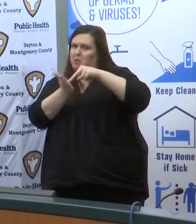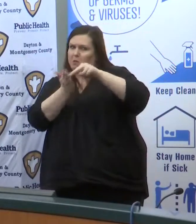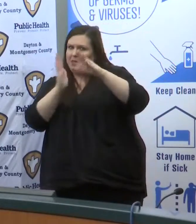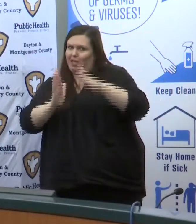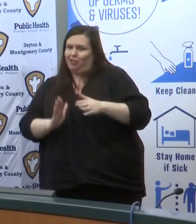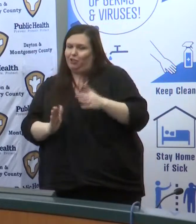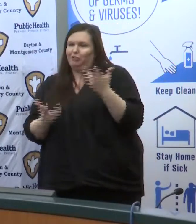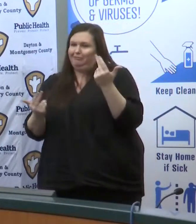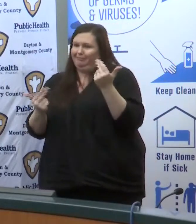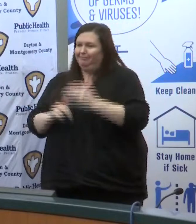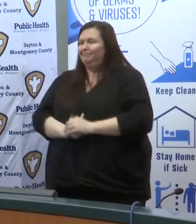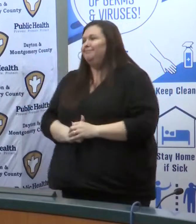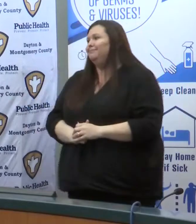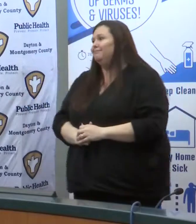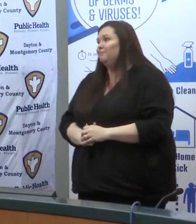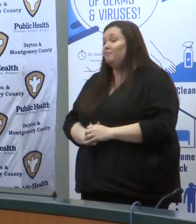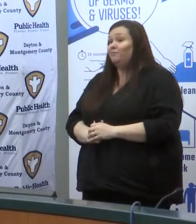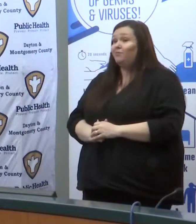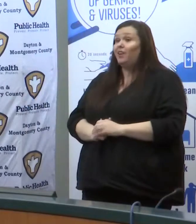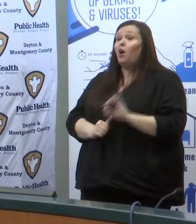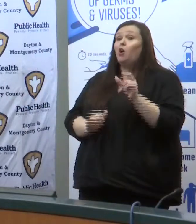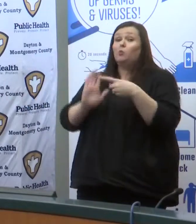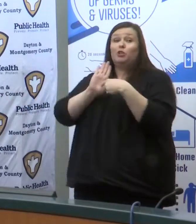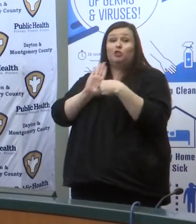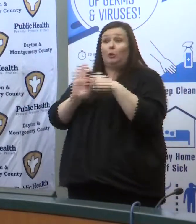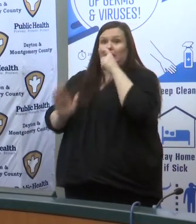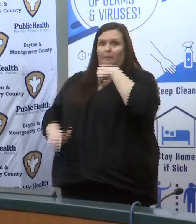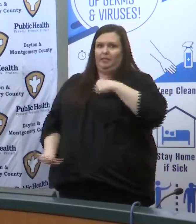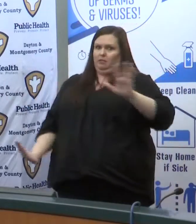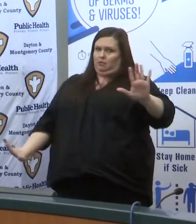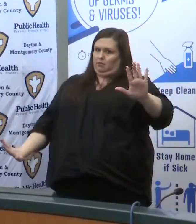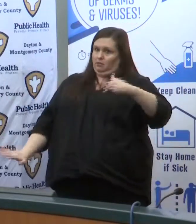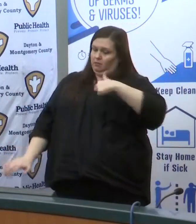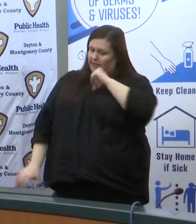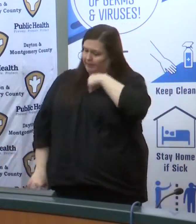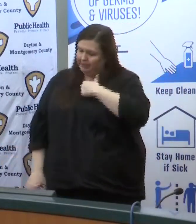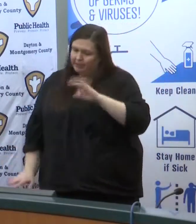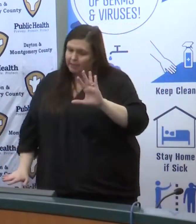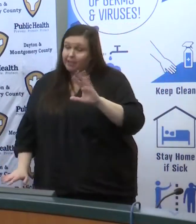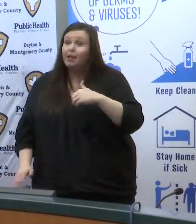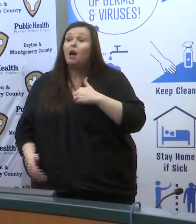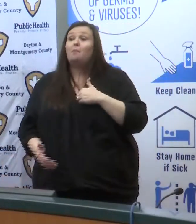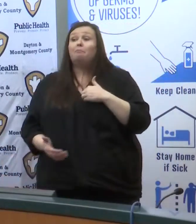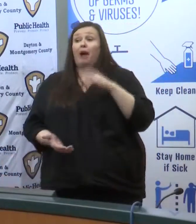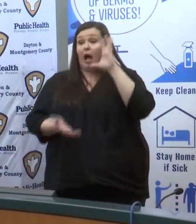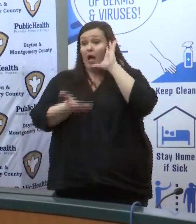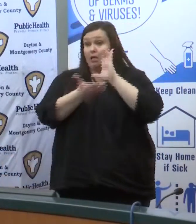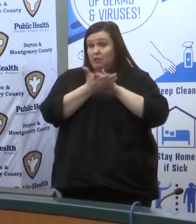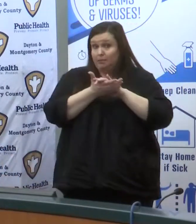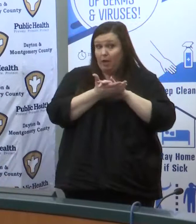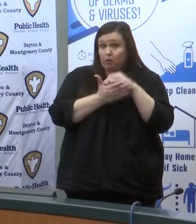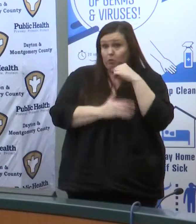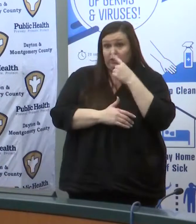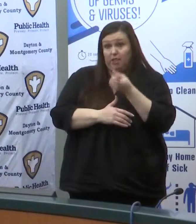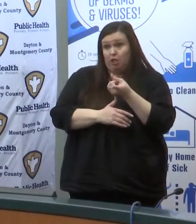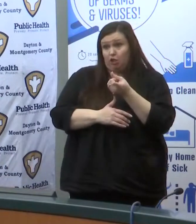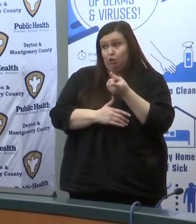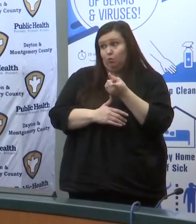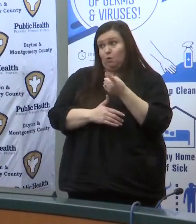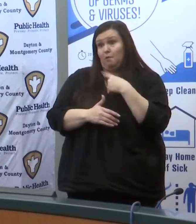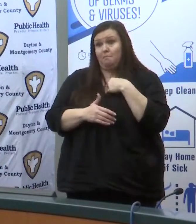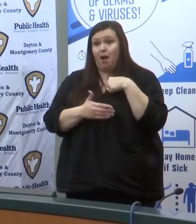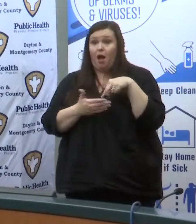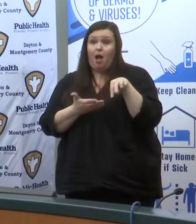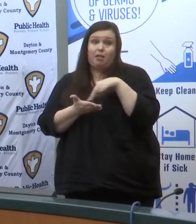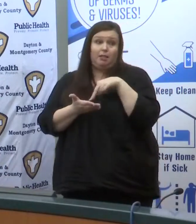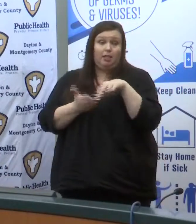let the record also show that it's not me my spouse would say I have the flexibility and rhythm of a